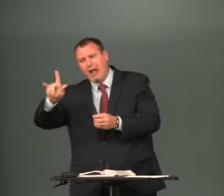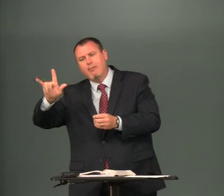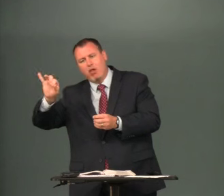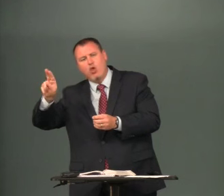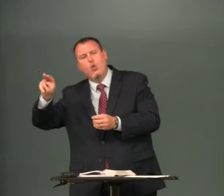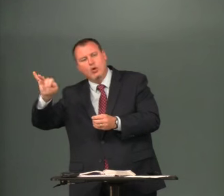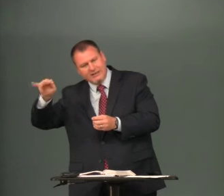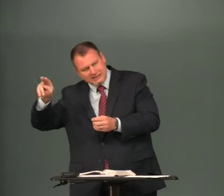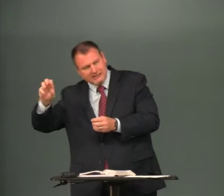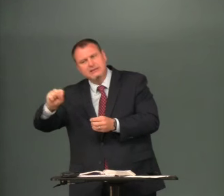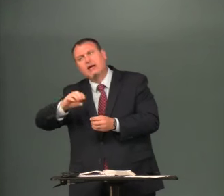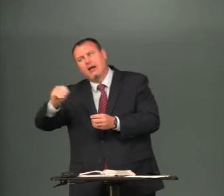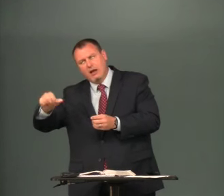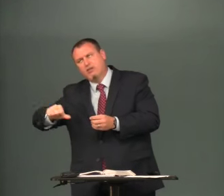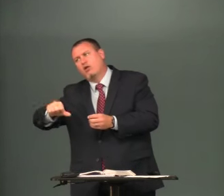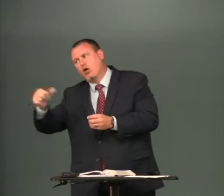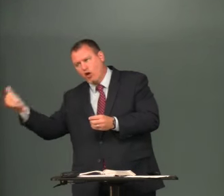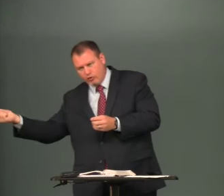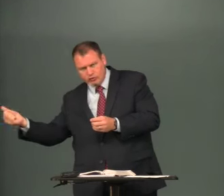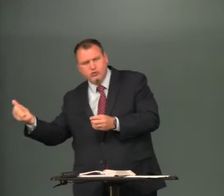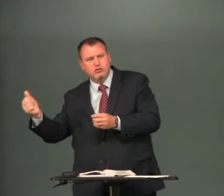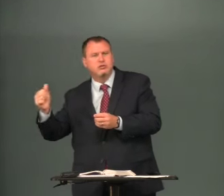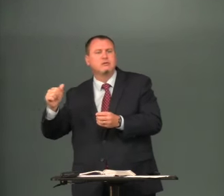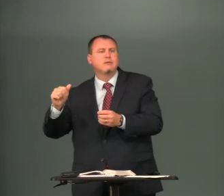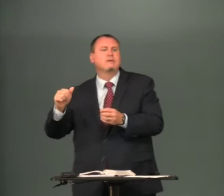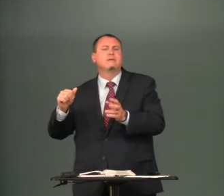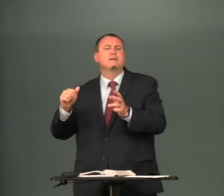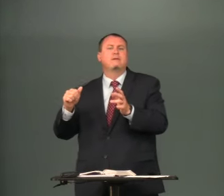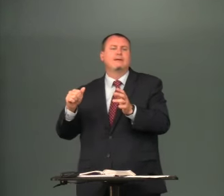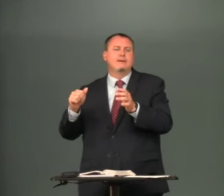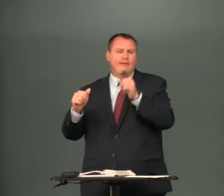about the Babylonians and others there